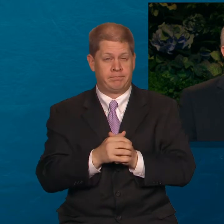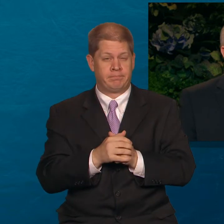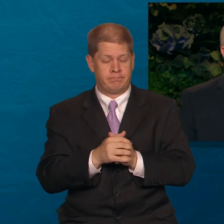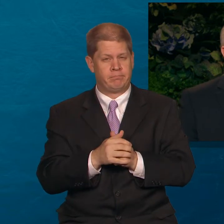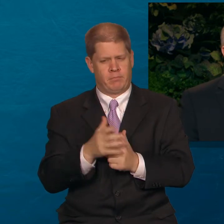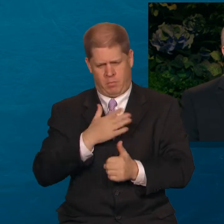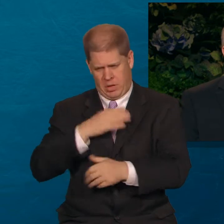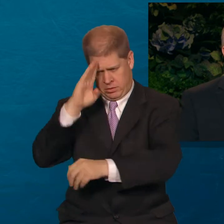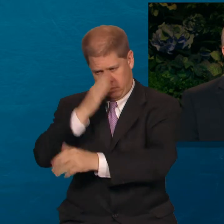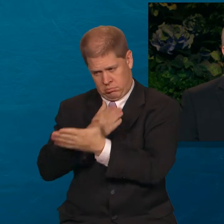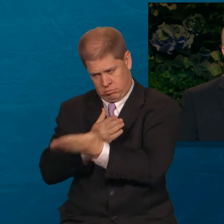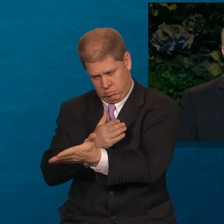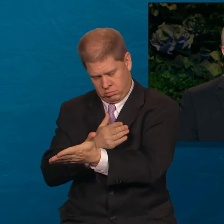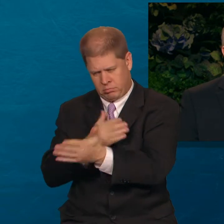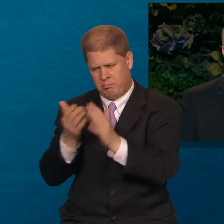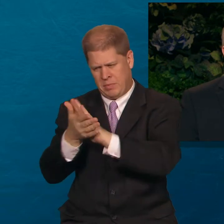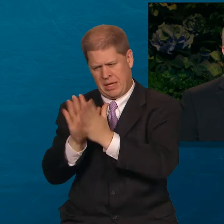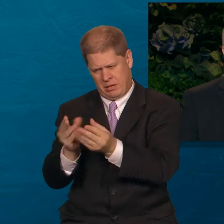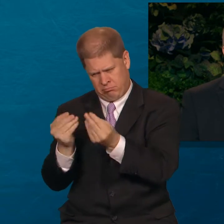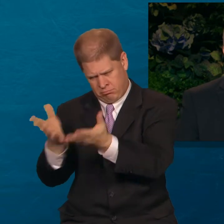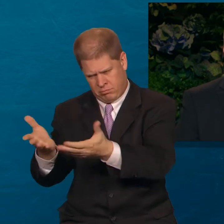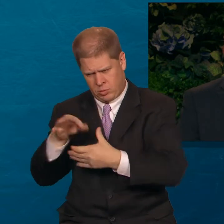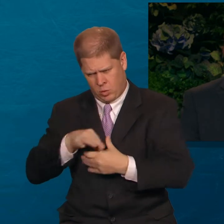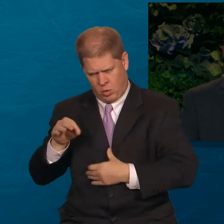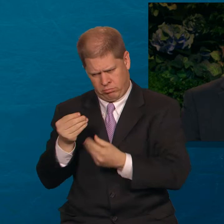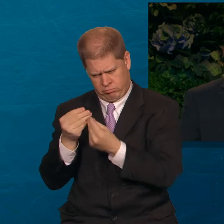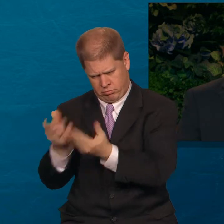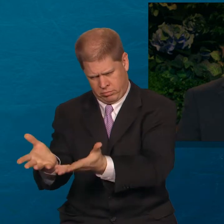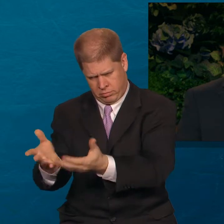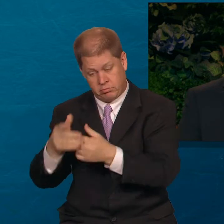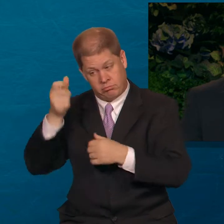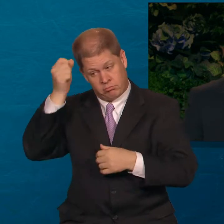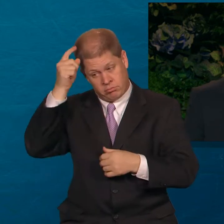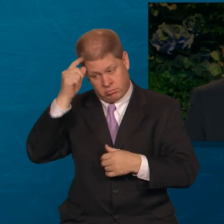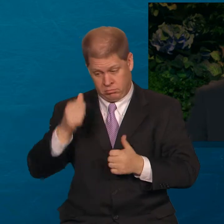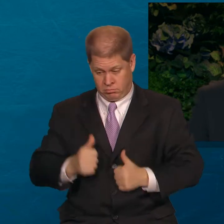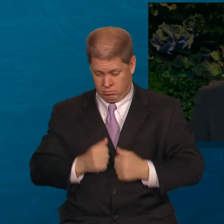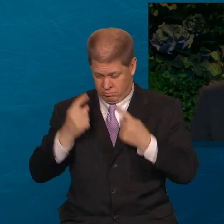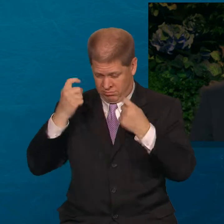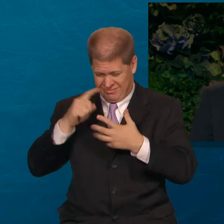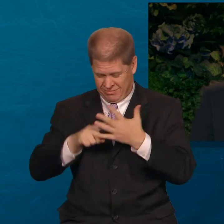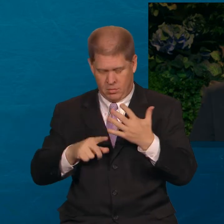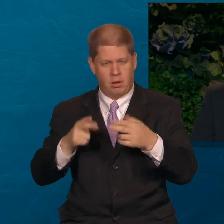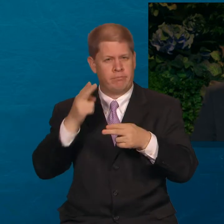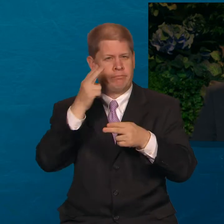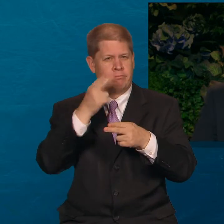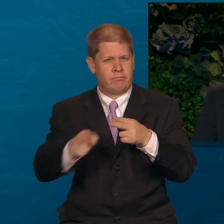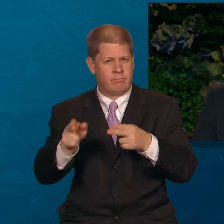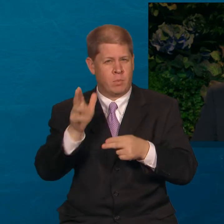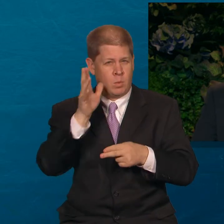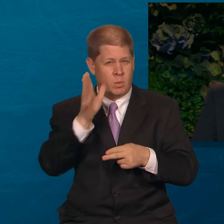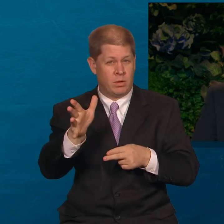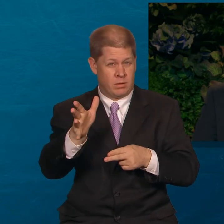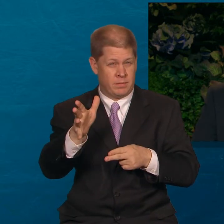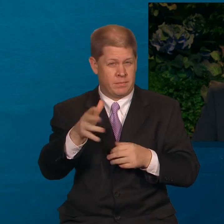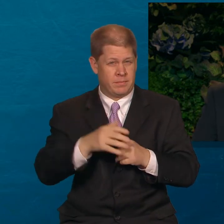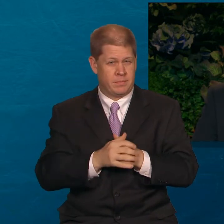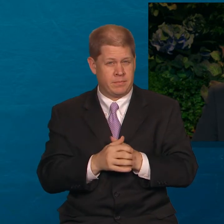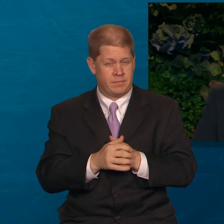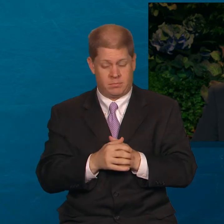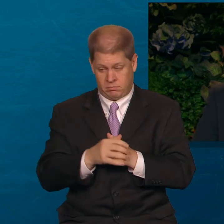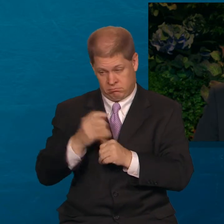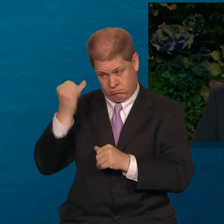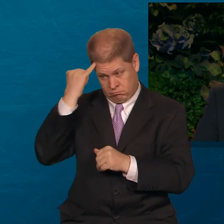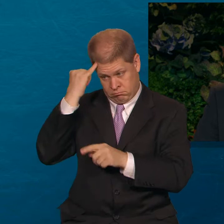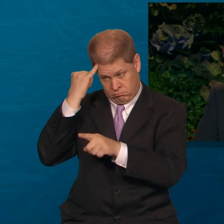My son, peace be unto thy soul, thine adversity and thine affliction shall be but a small